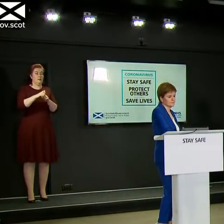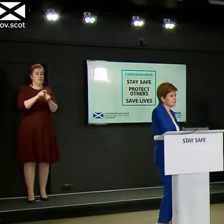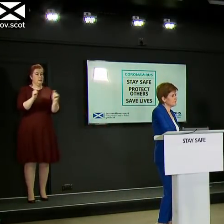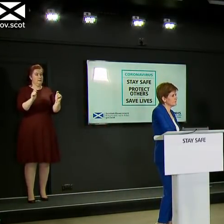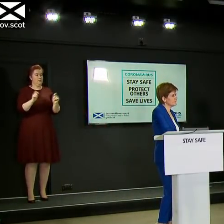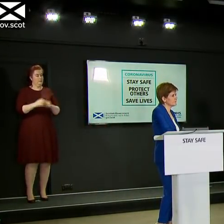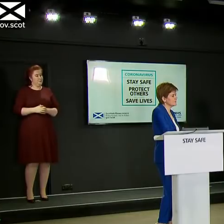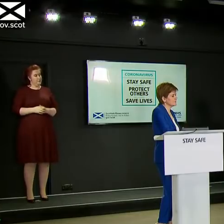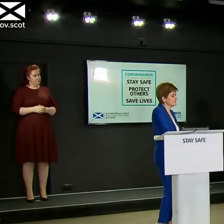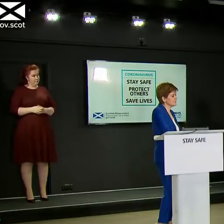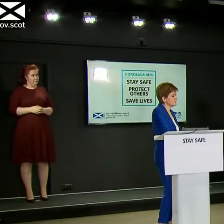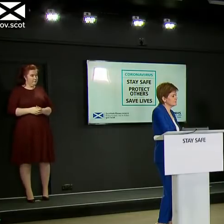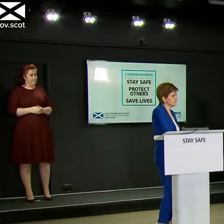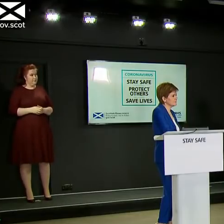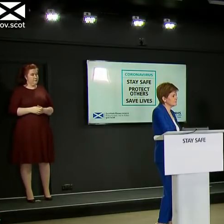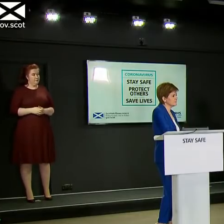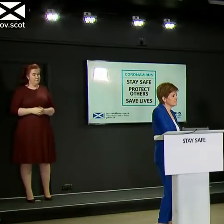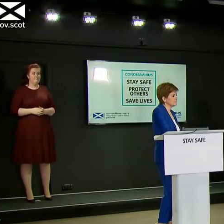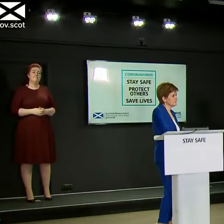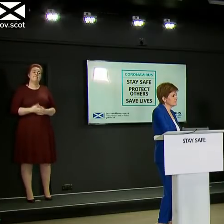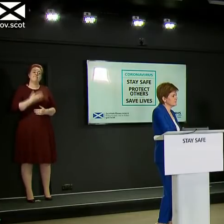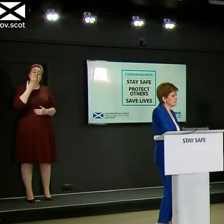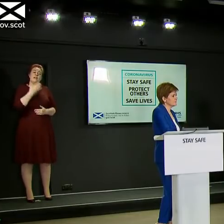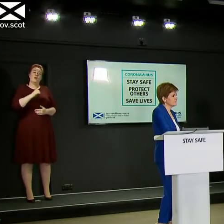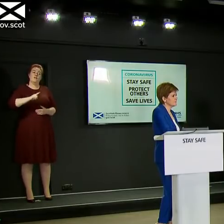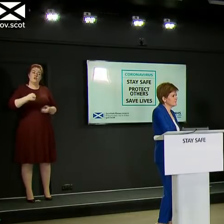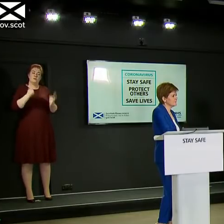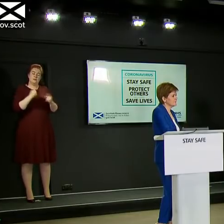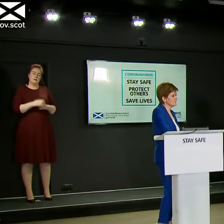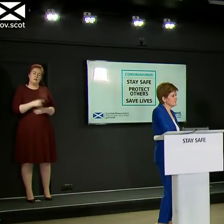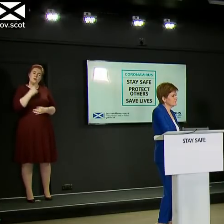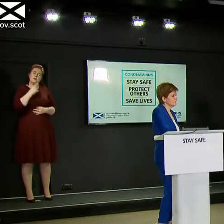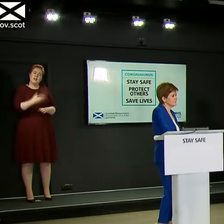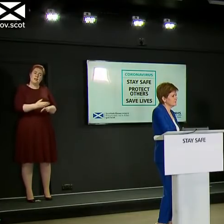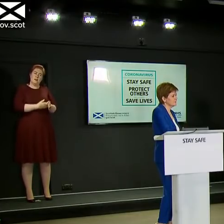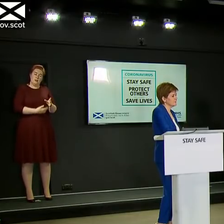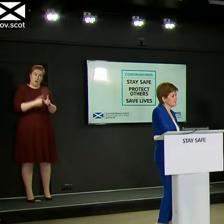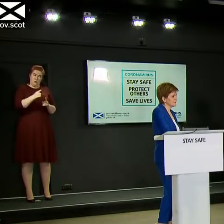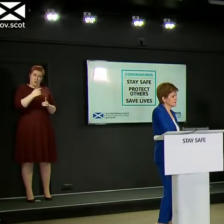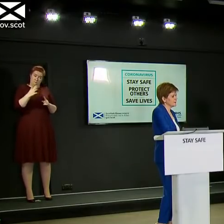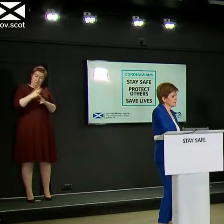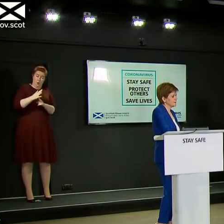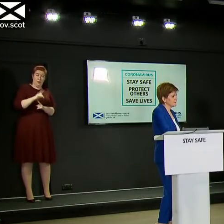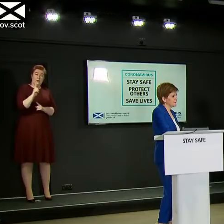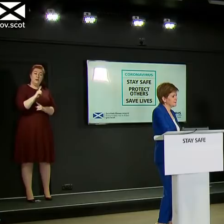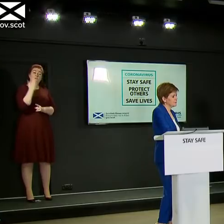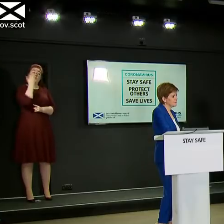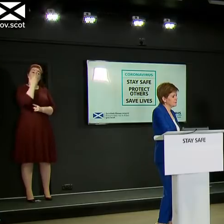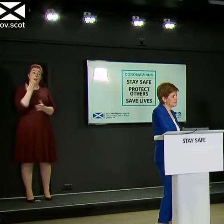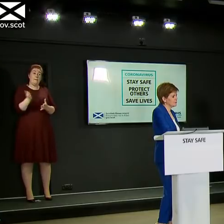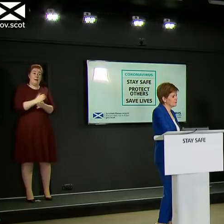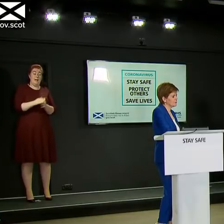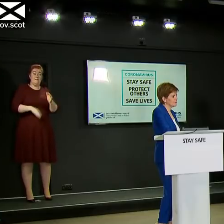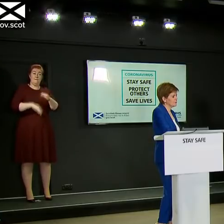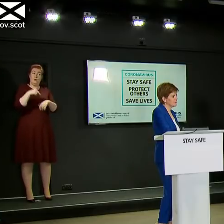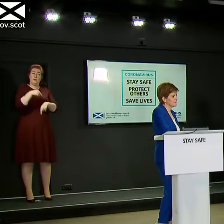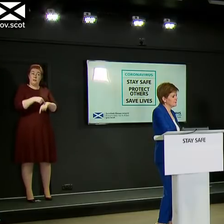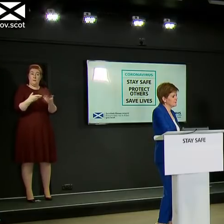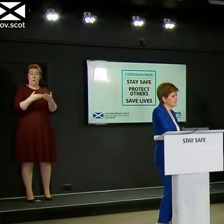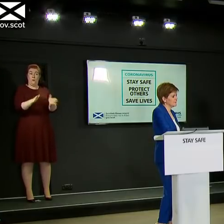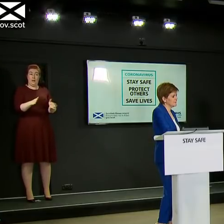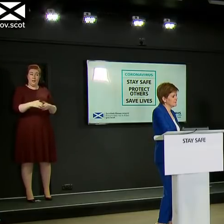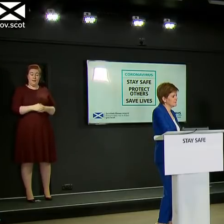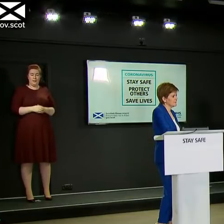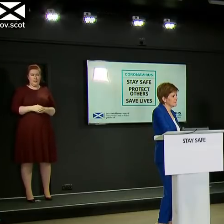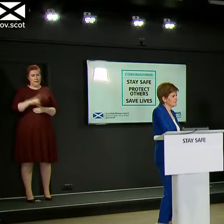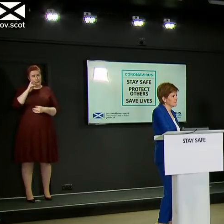Thank you First Minister. You said earlier that your priority was to see schools being able to reopen full time. Looking at the situation